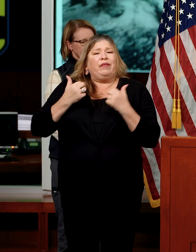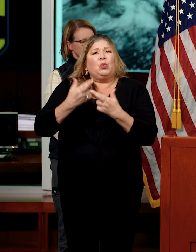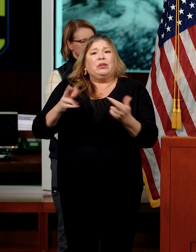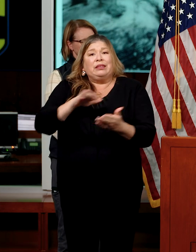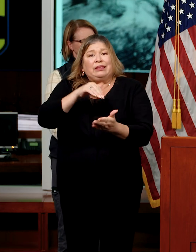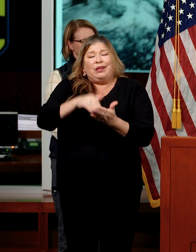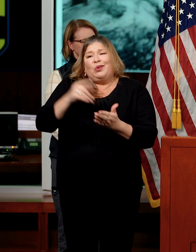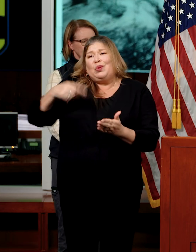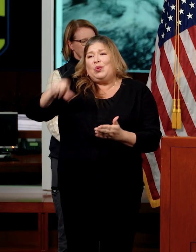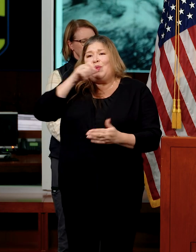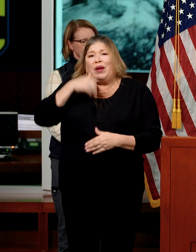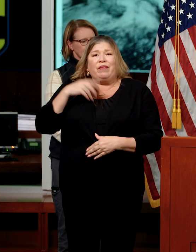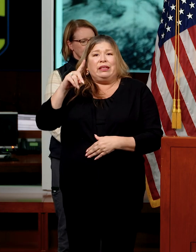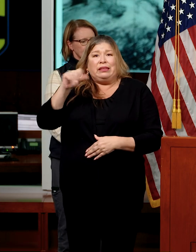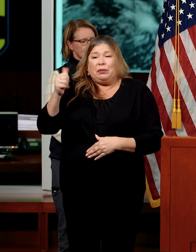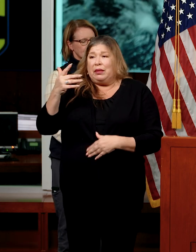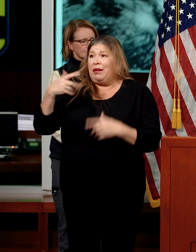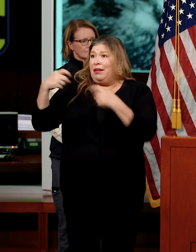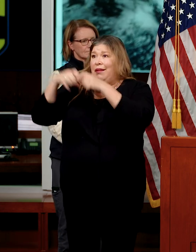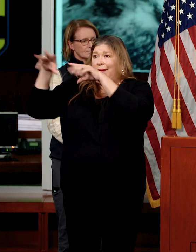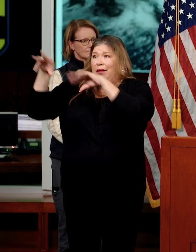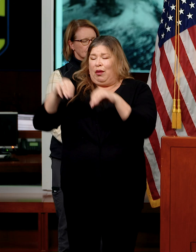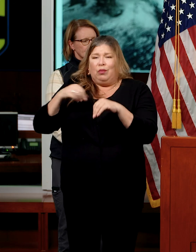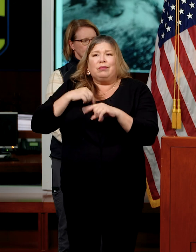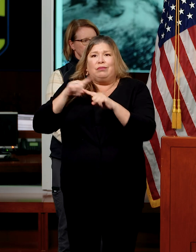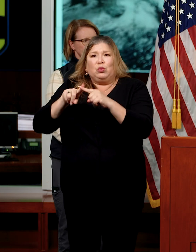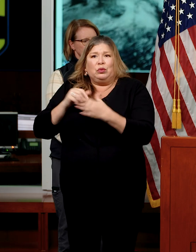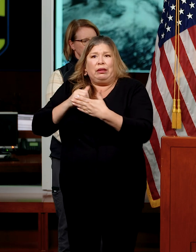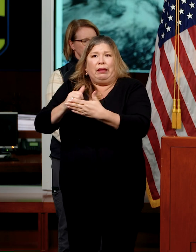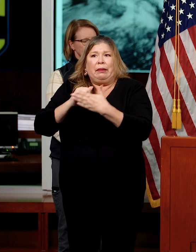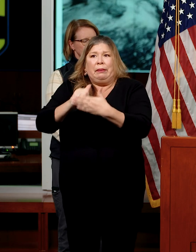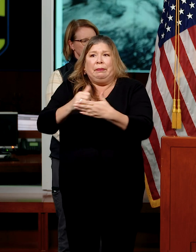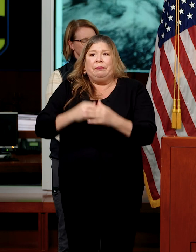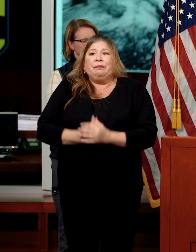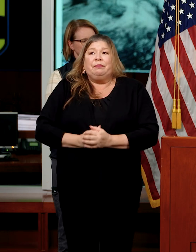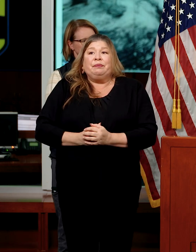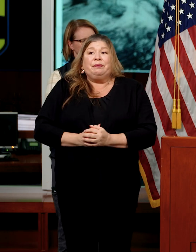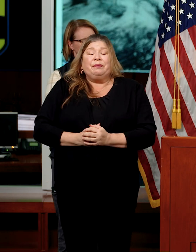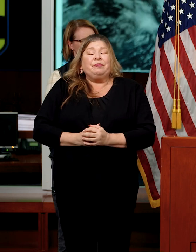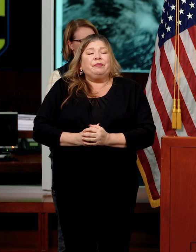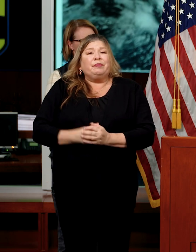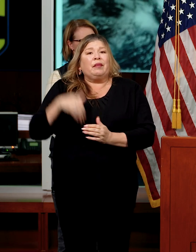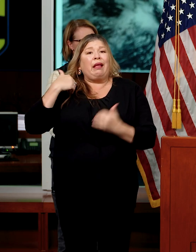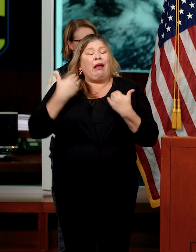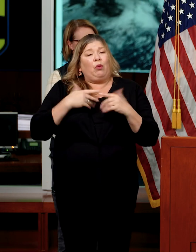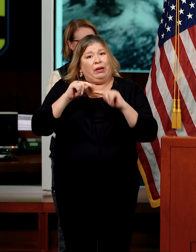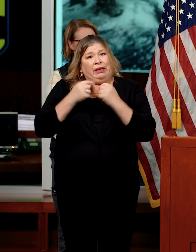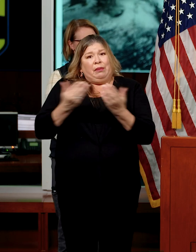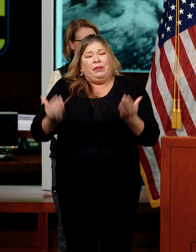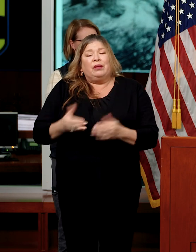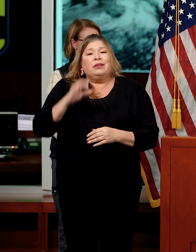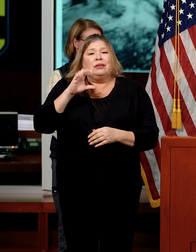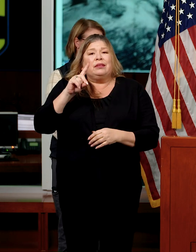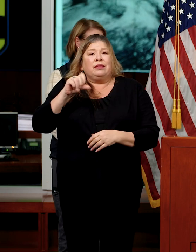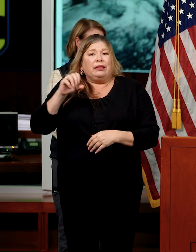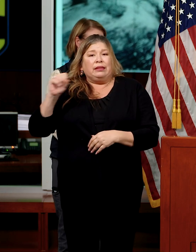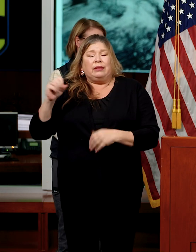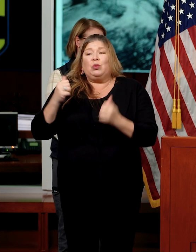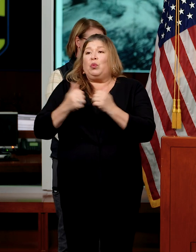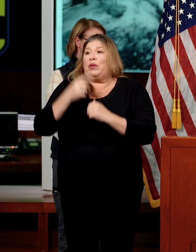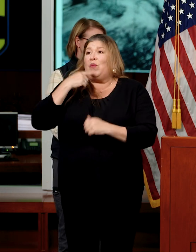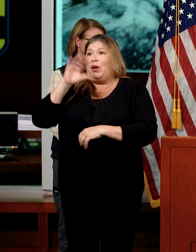may have been impacted by loss of power. Our team at the Department of Social Services, in collaboration with counties in the American Red Cross,